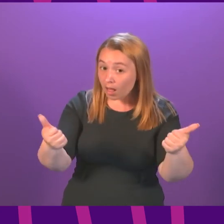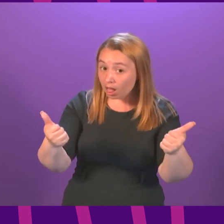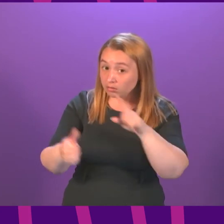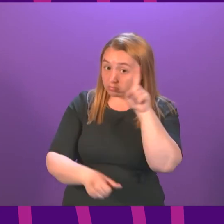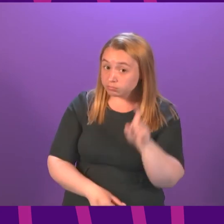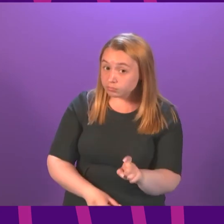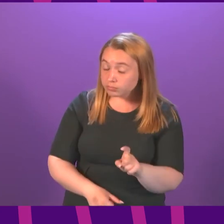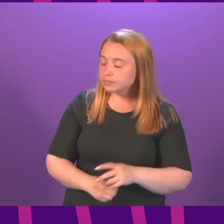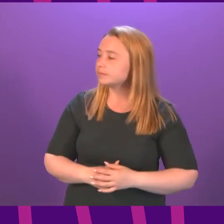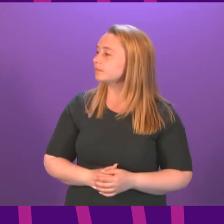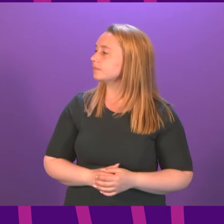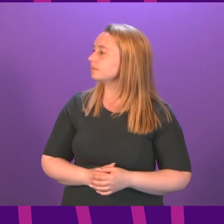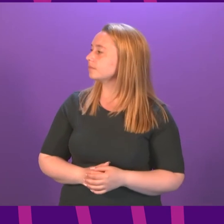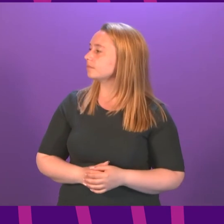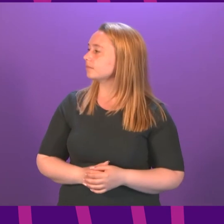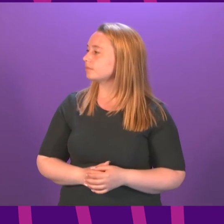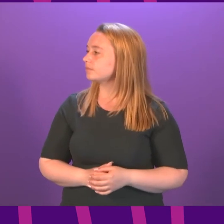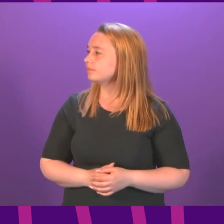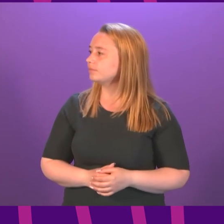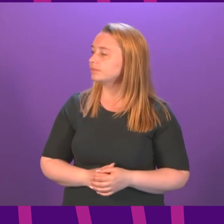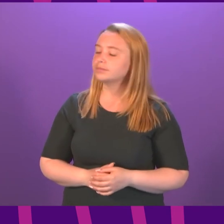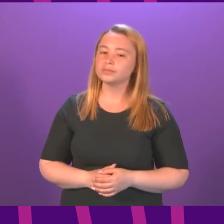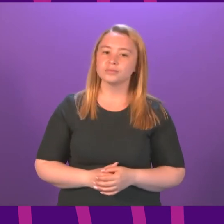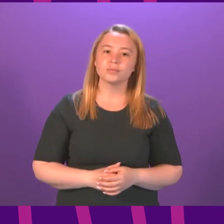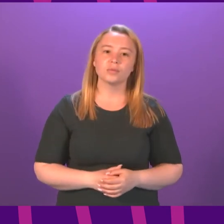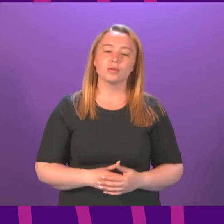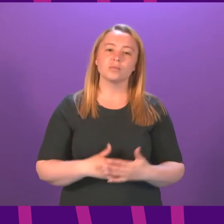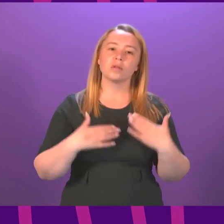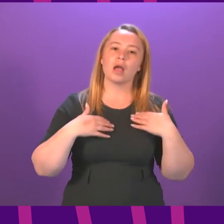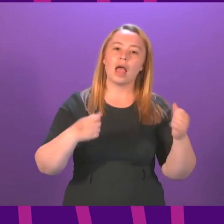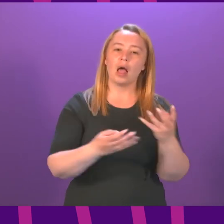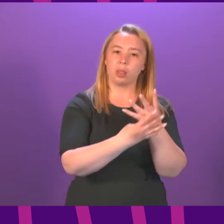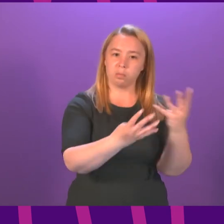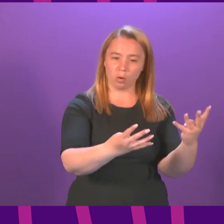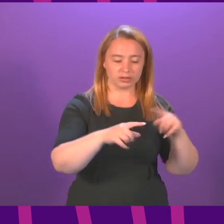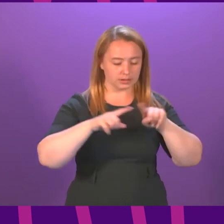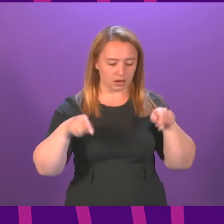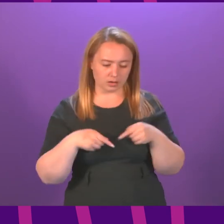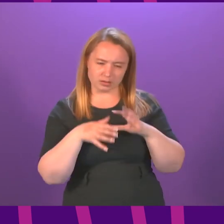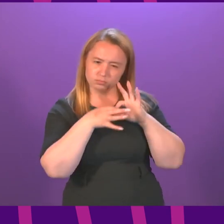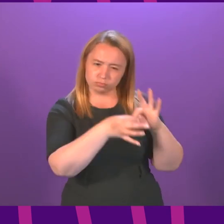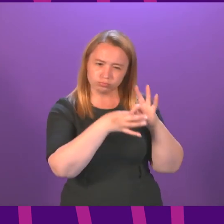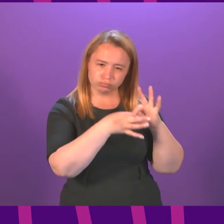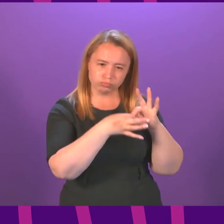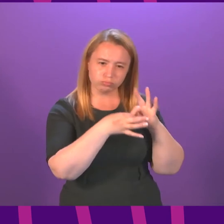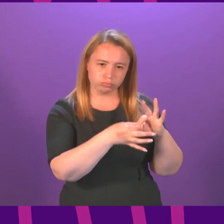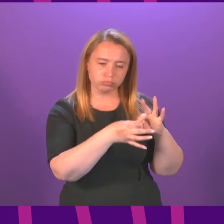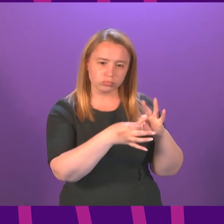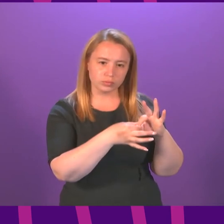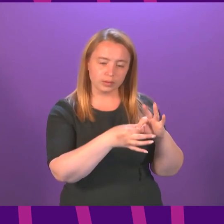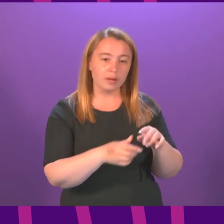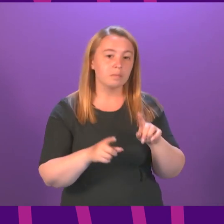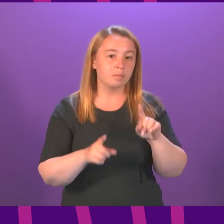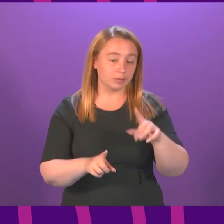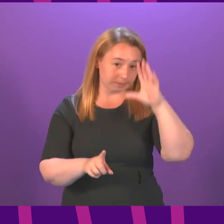and I want to start by giving an assurance that we do work closely with health boards on this issue I think the first thing to say is that in line